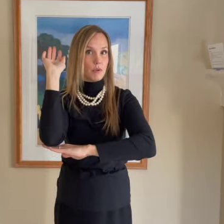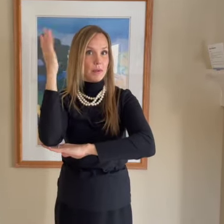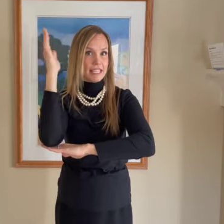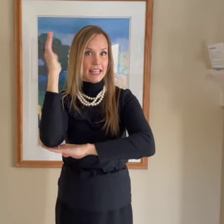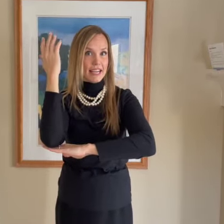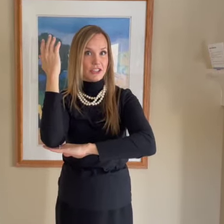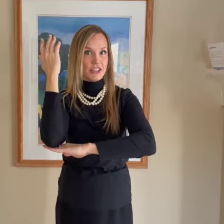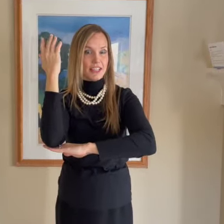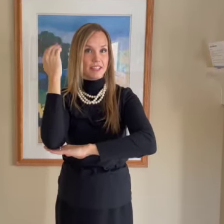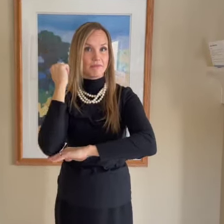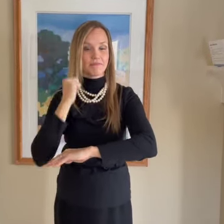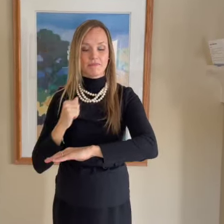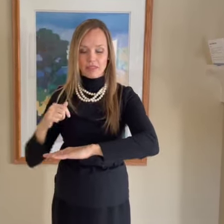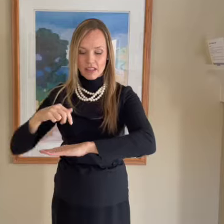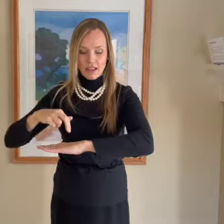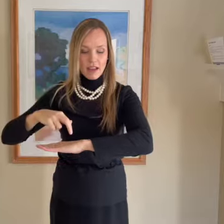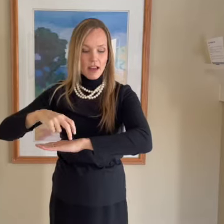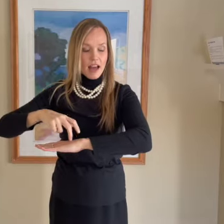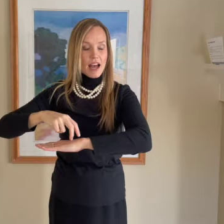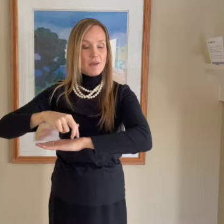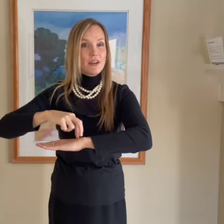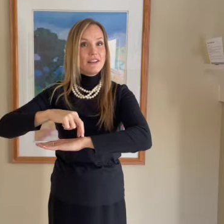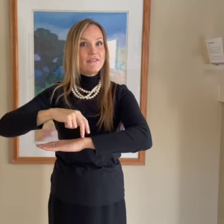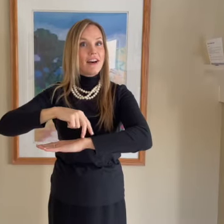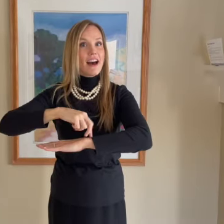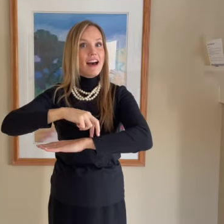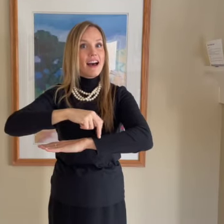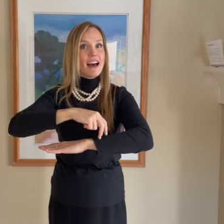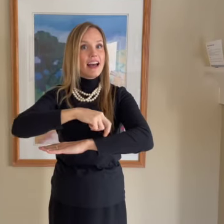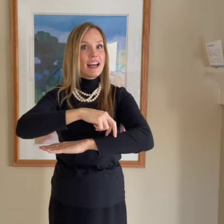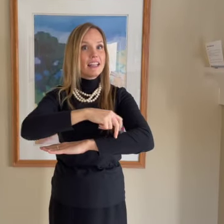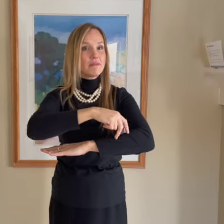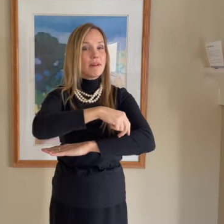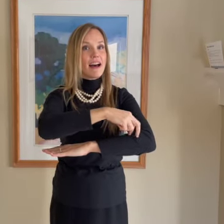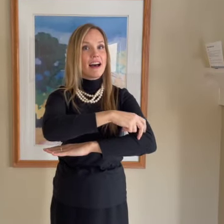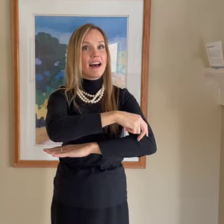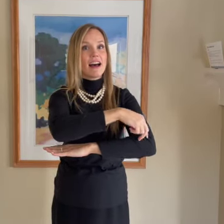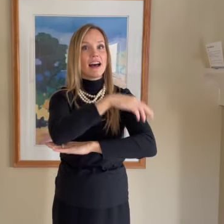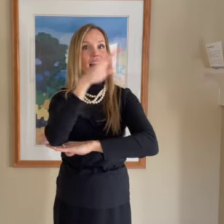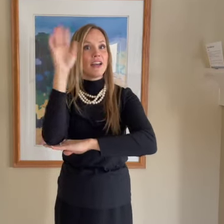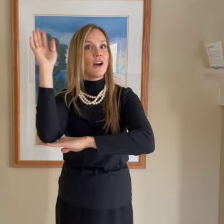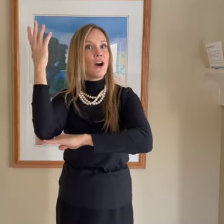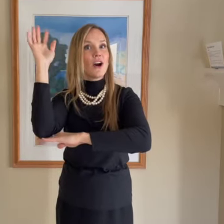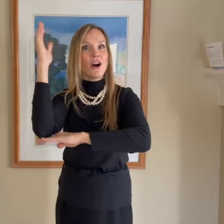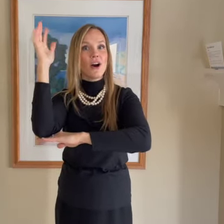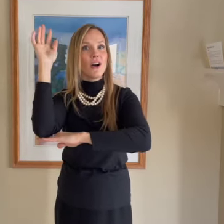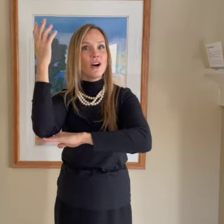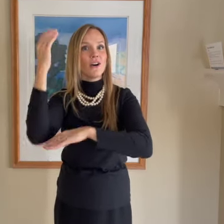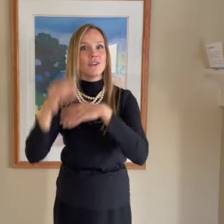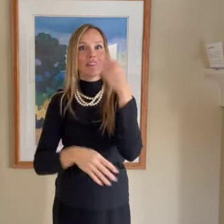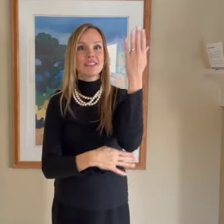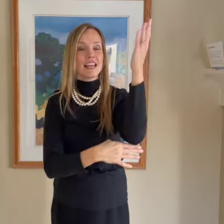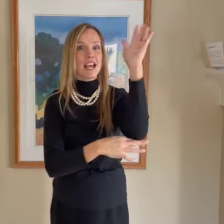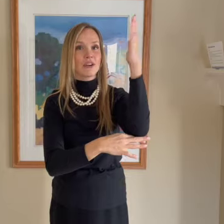repeat that action again. I will find my own sacred